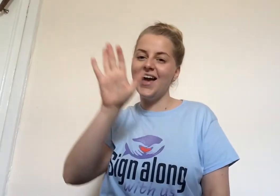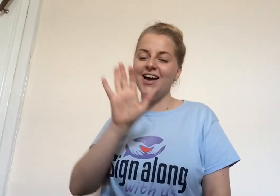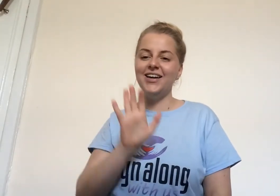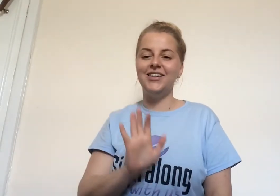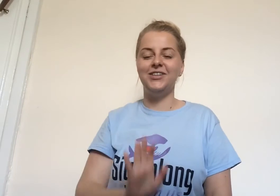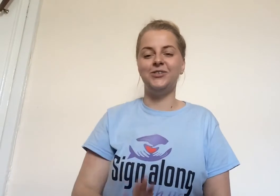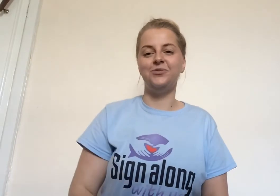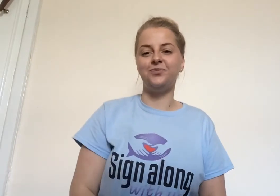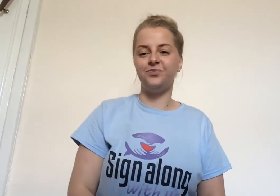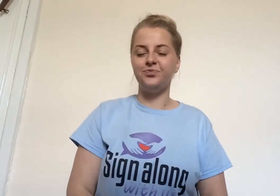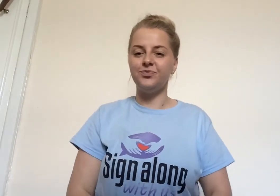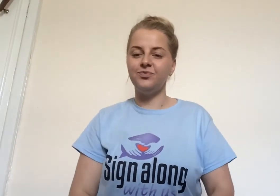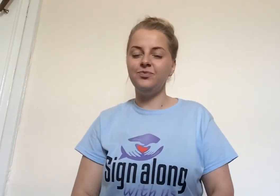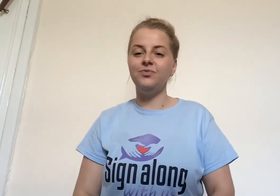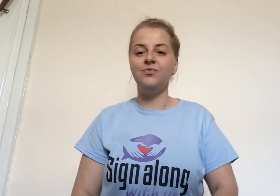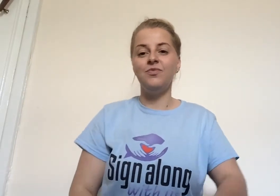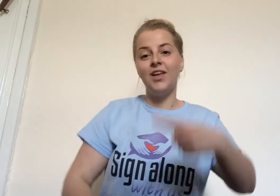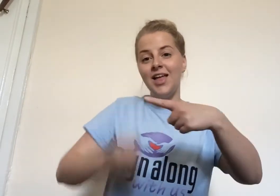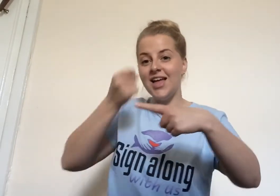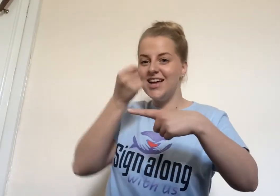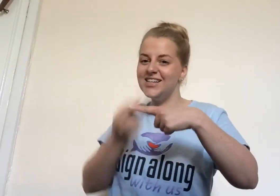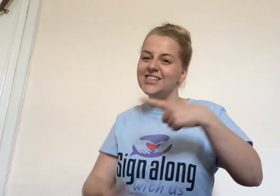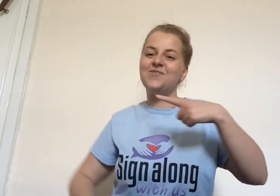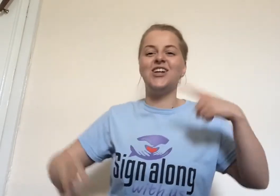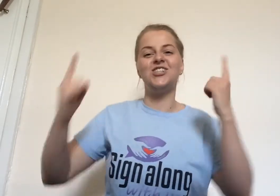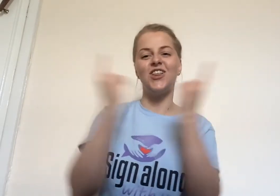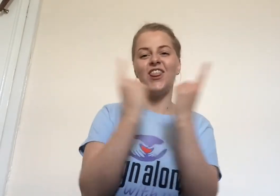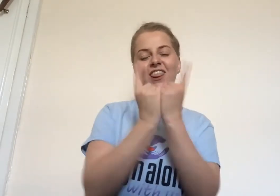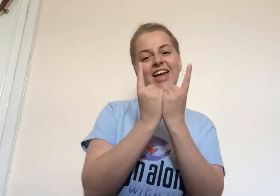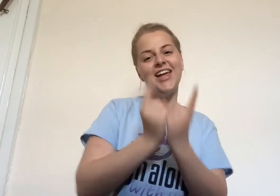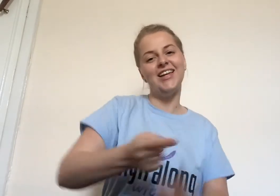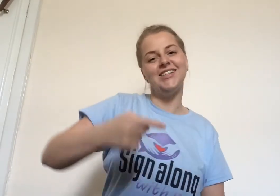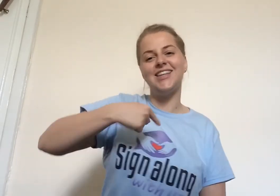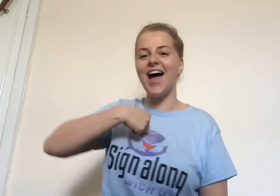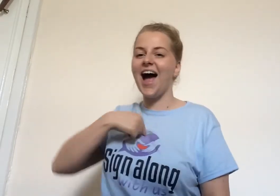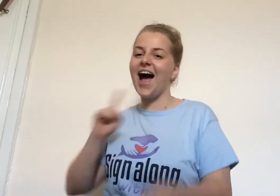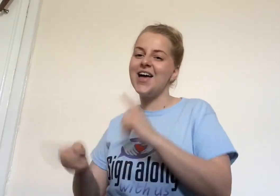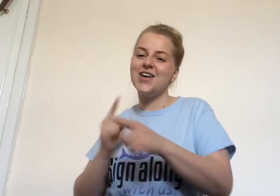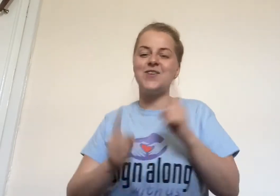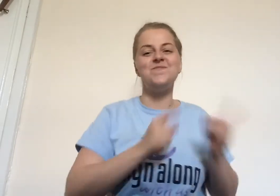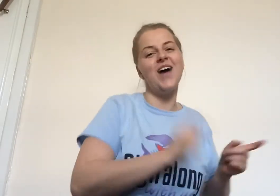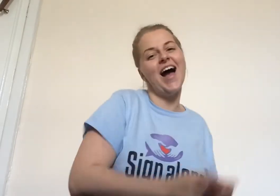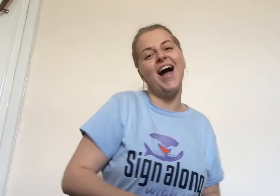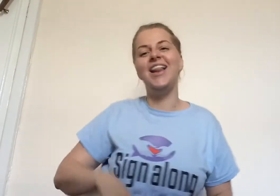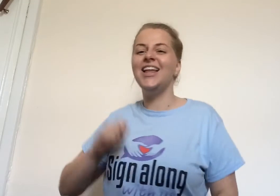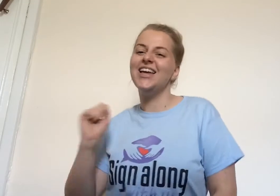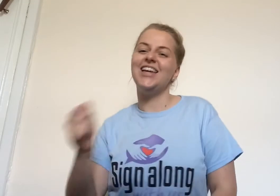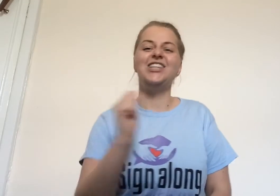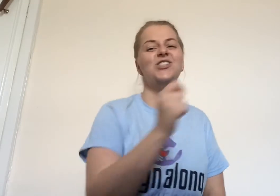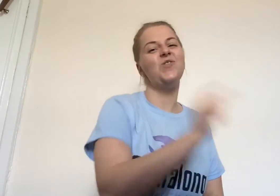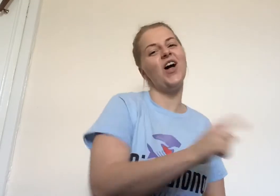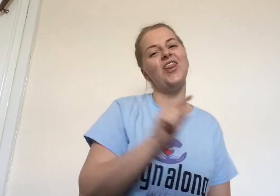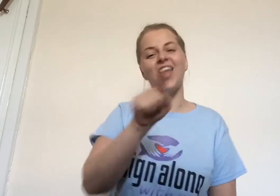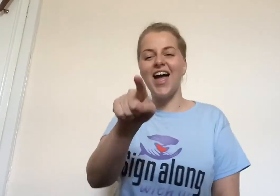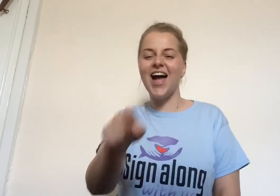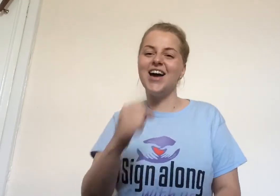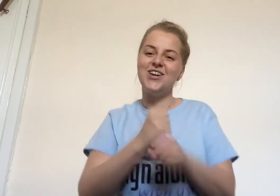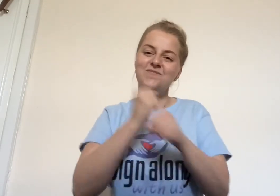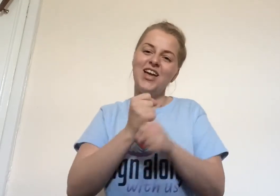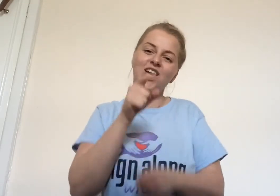A Every time we